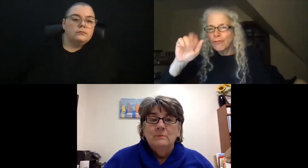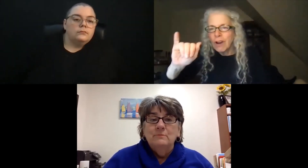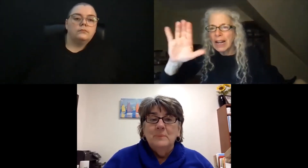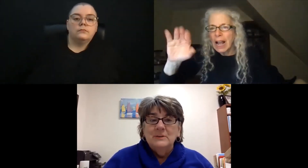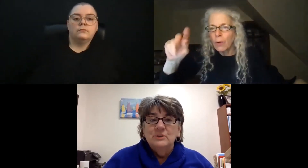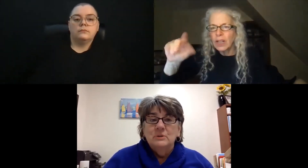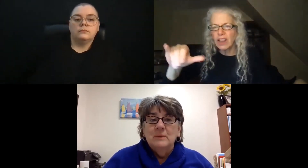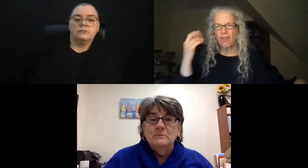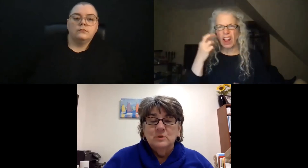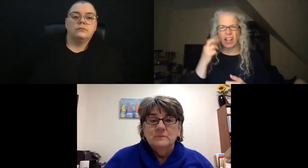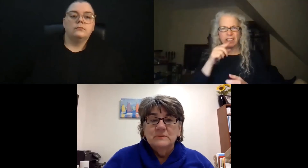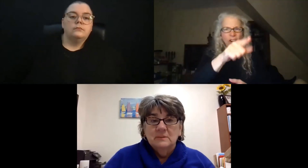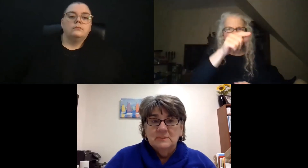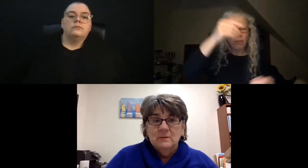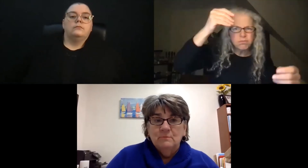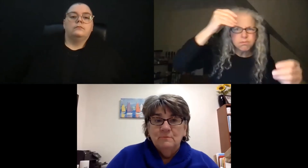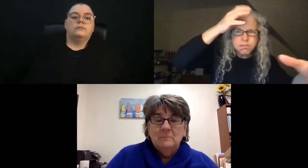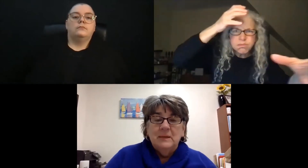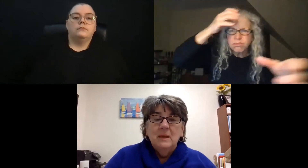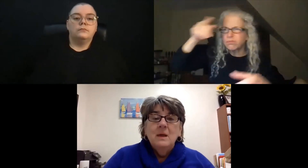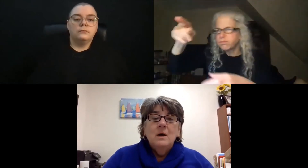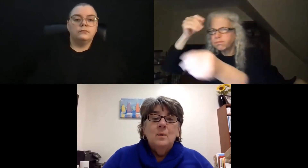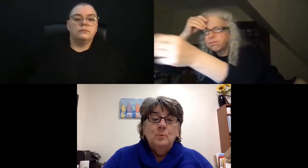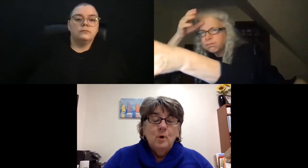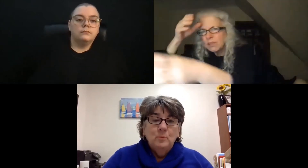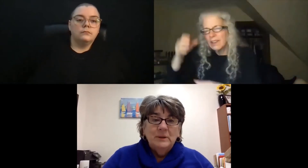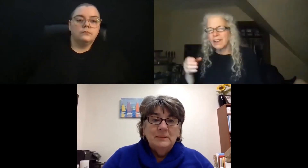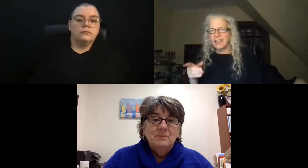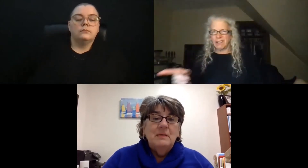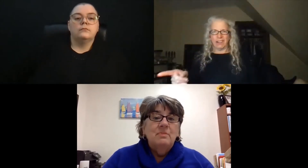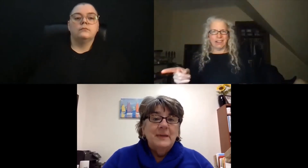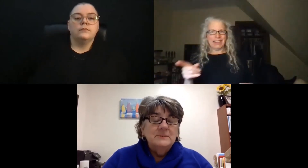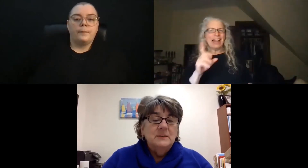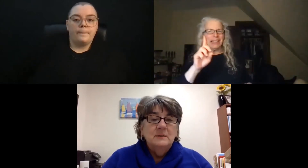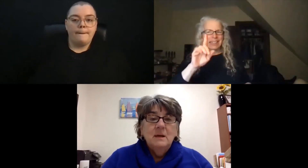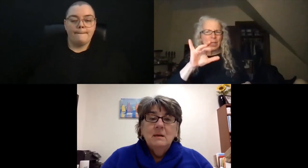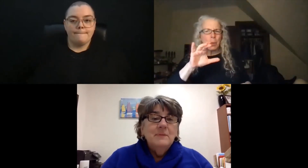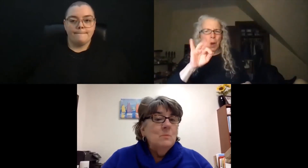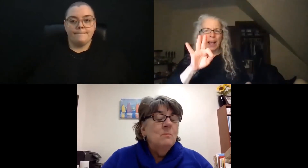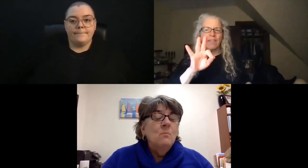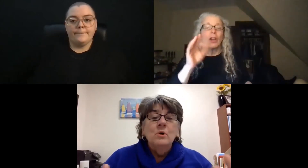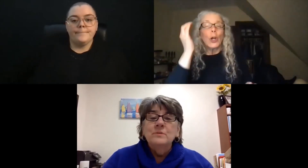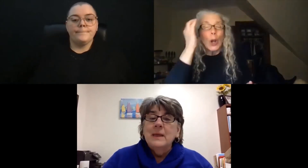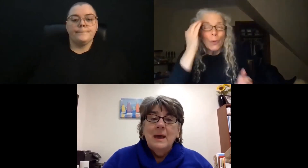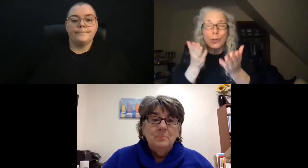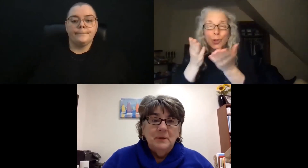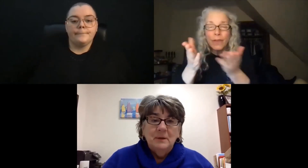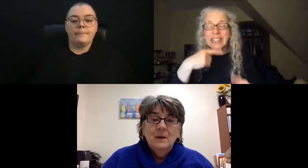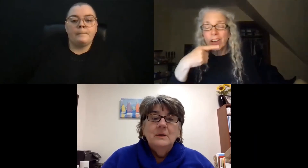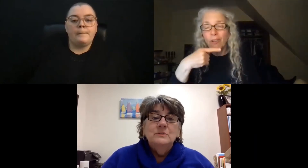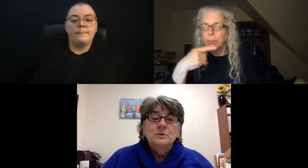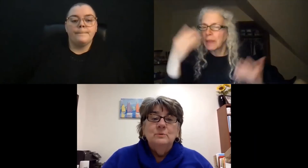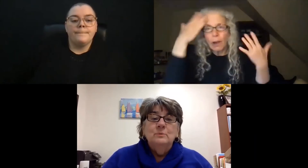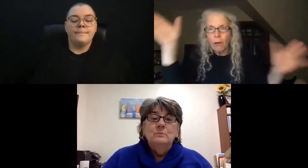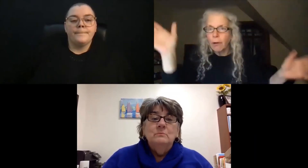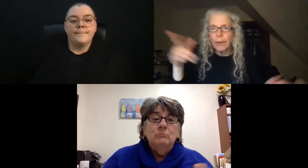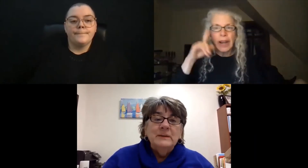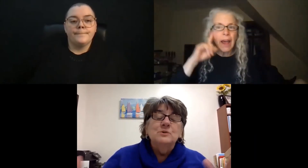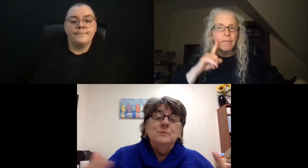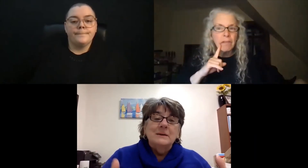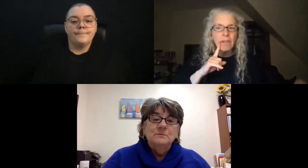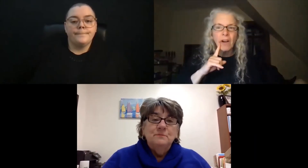more information about servicing this young family appropriately than they did, they were more than happy to